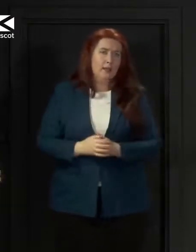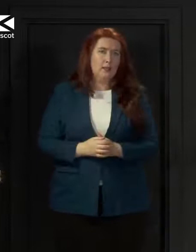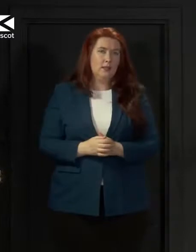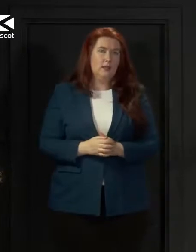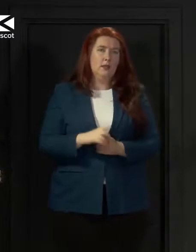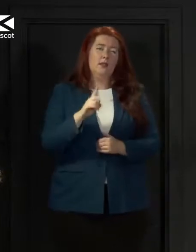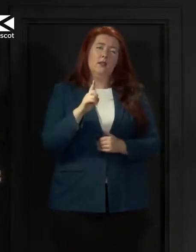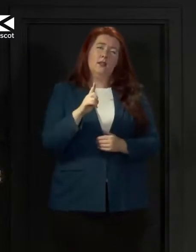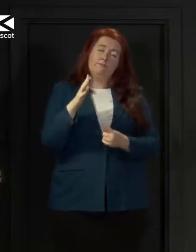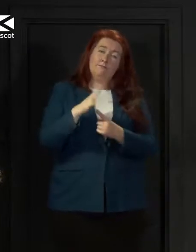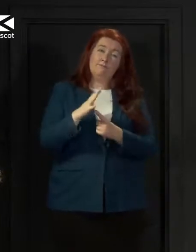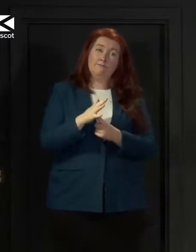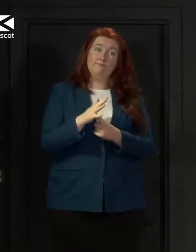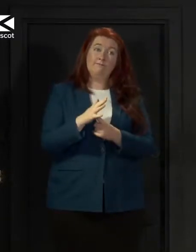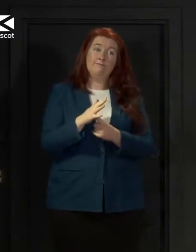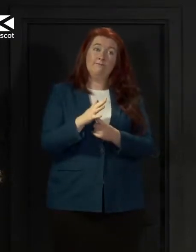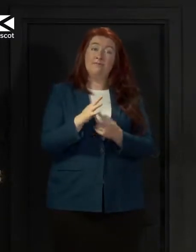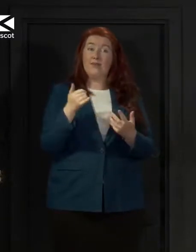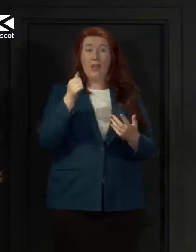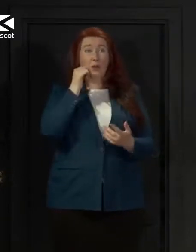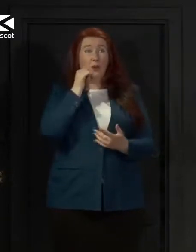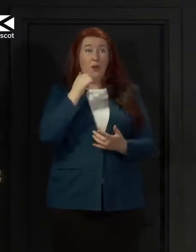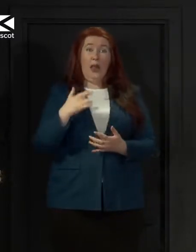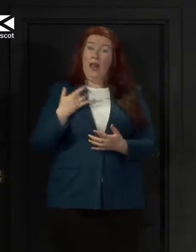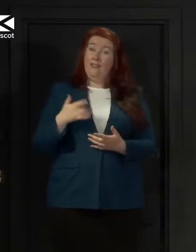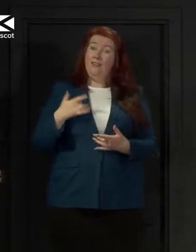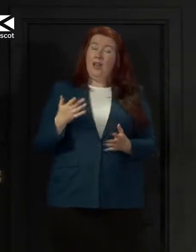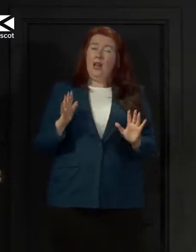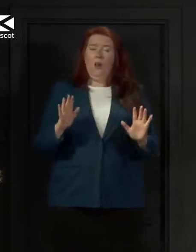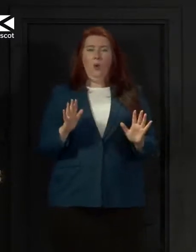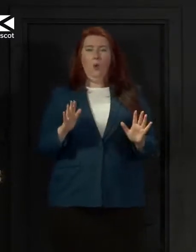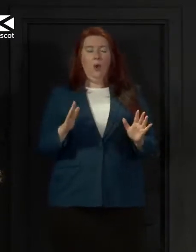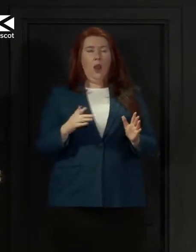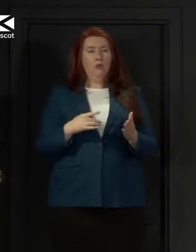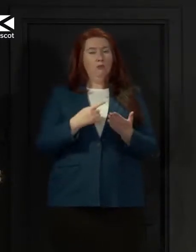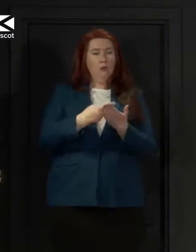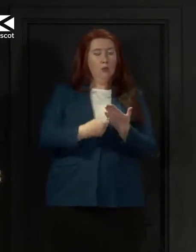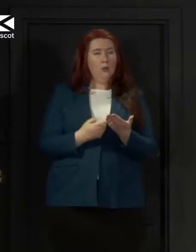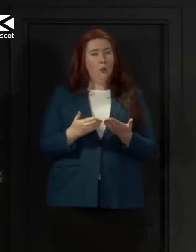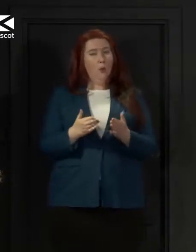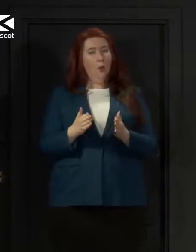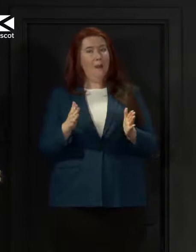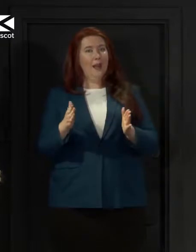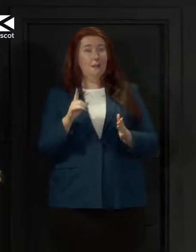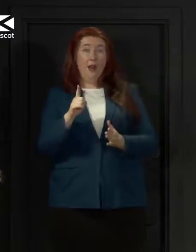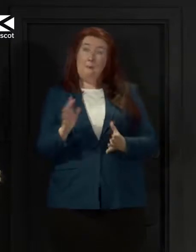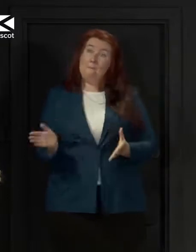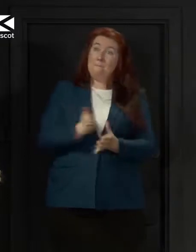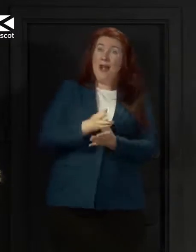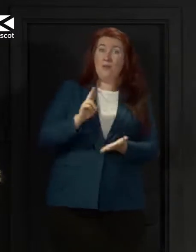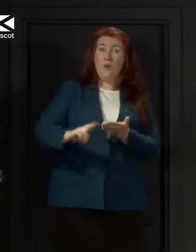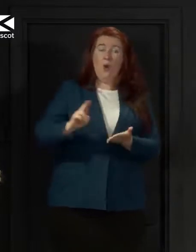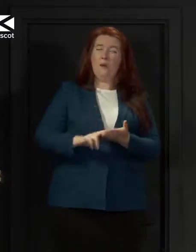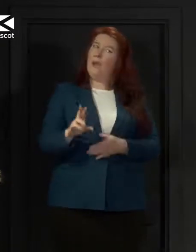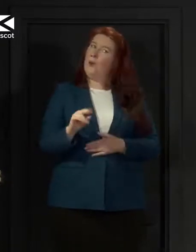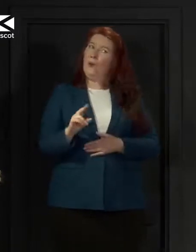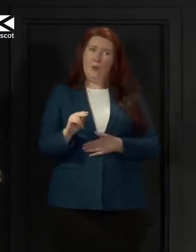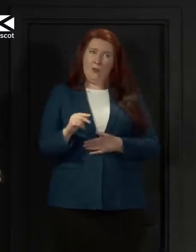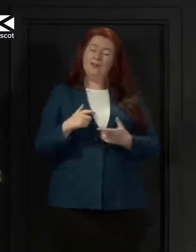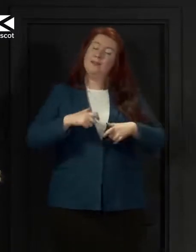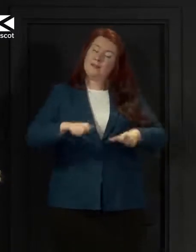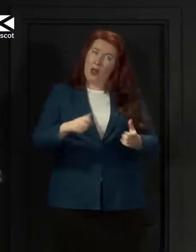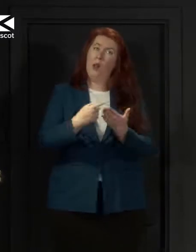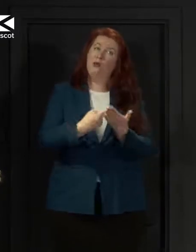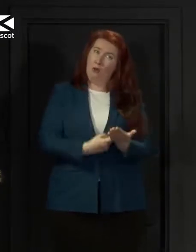Fundamentally, life may feel a little less restricted, but it should not feel normal. I know